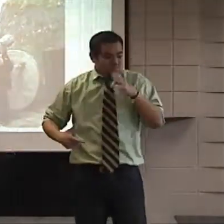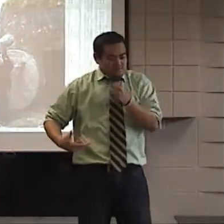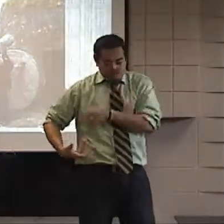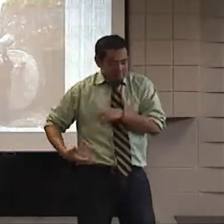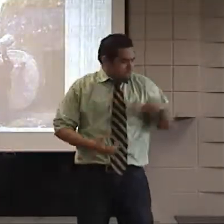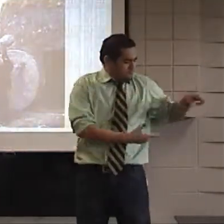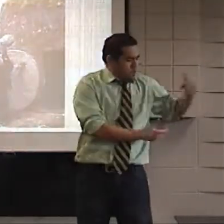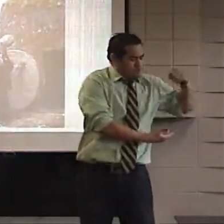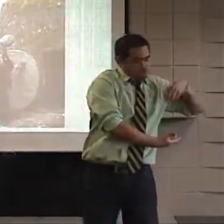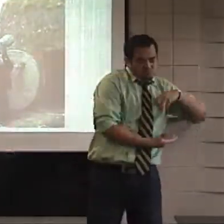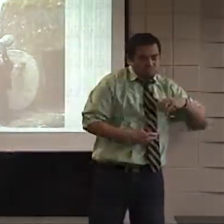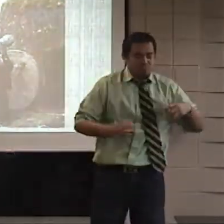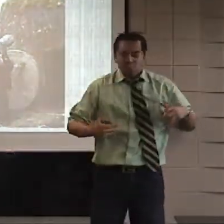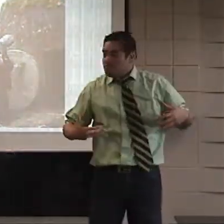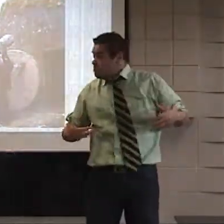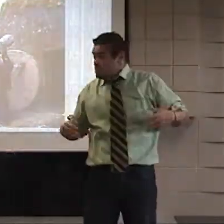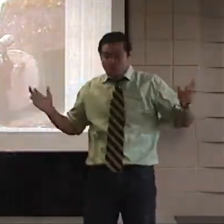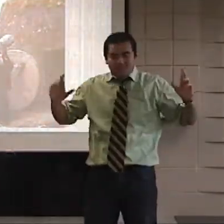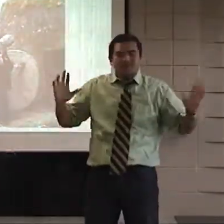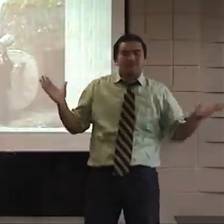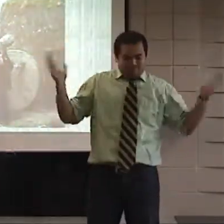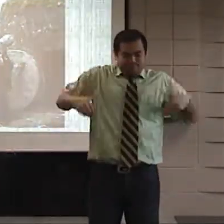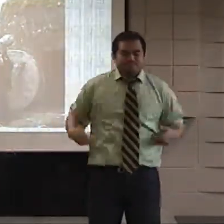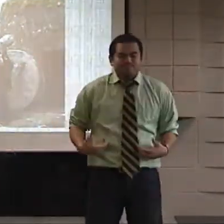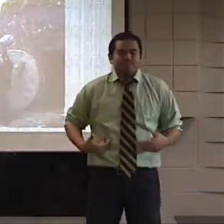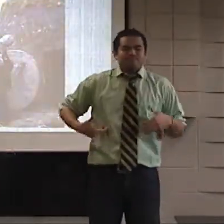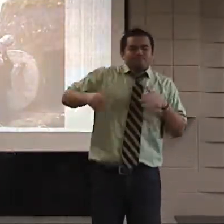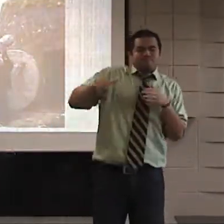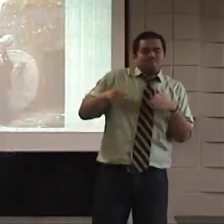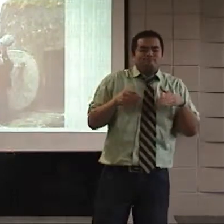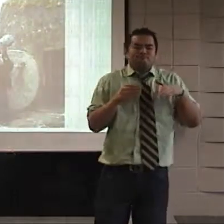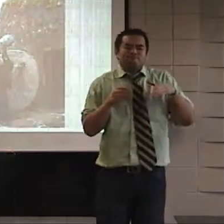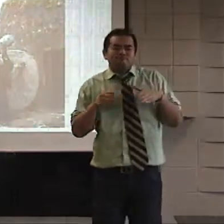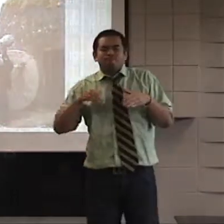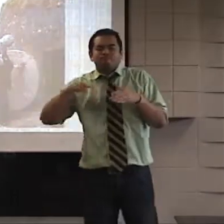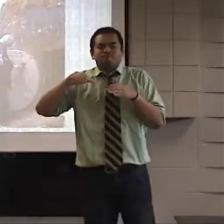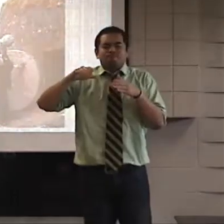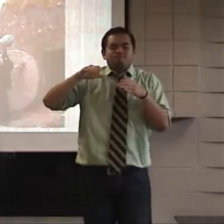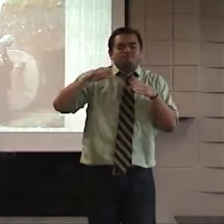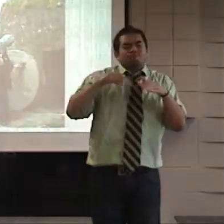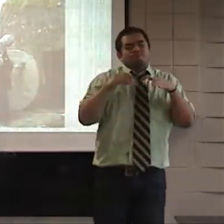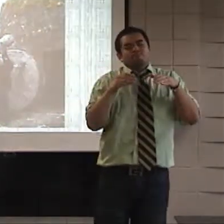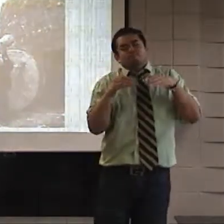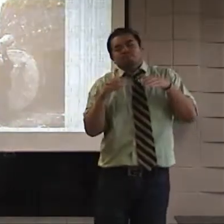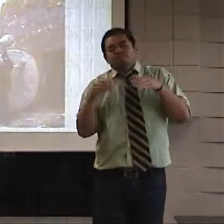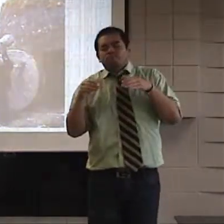As a woman had gathered the spices, and they left, towards the grave site.